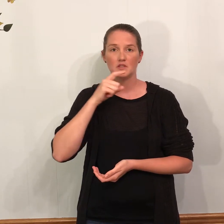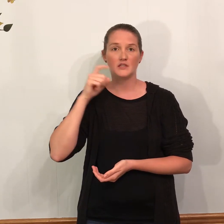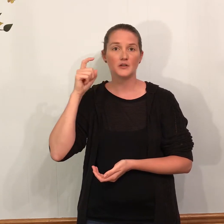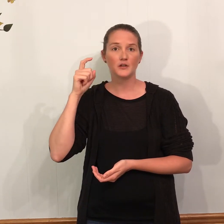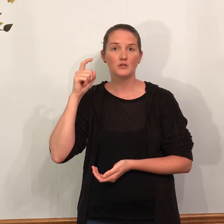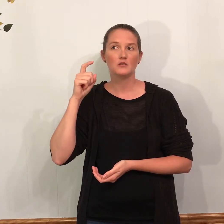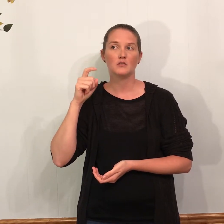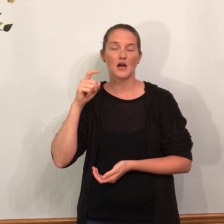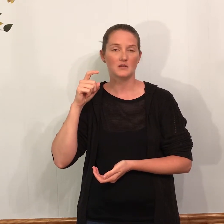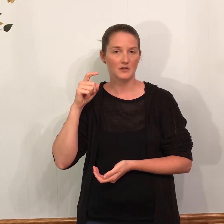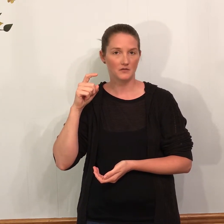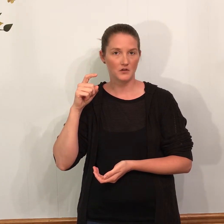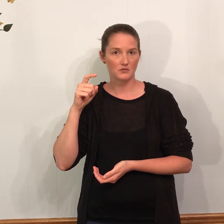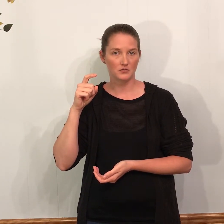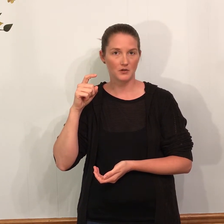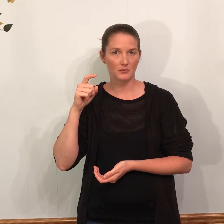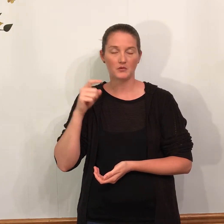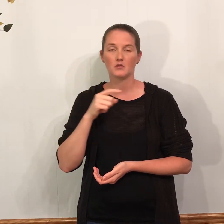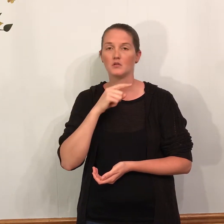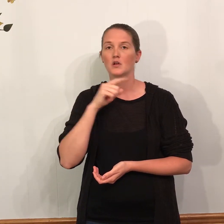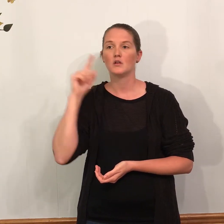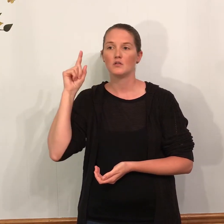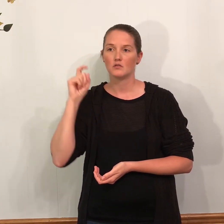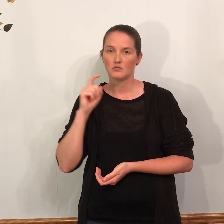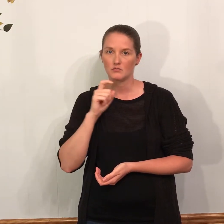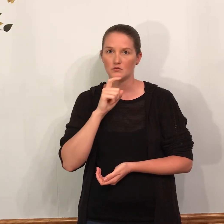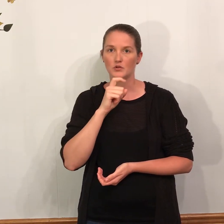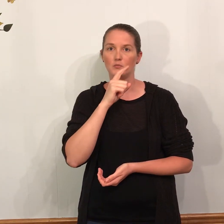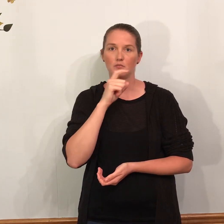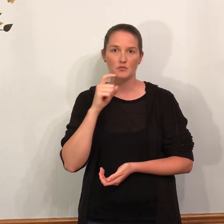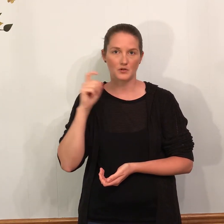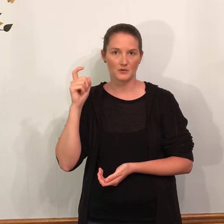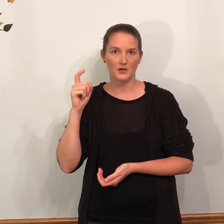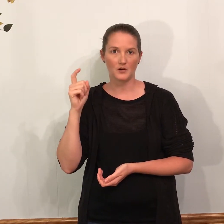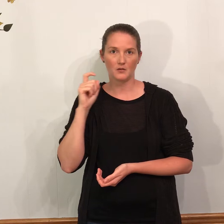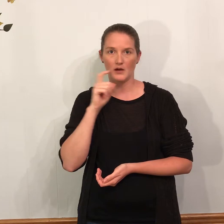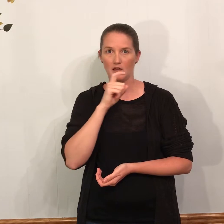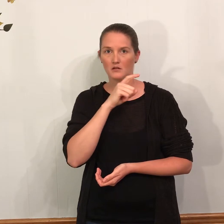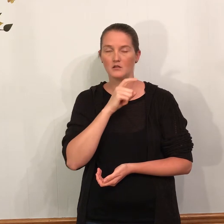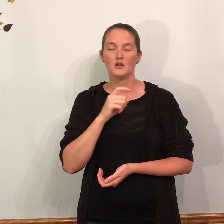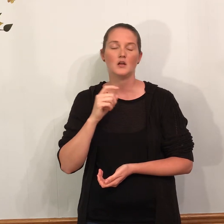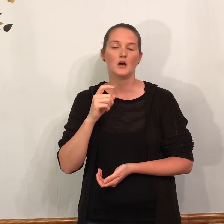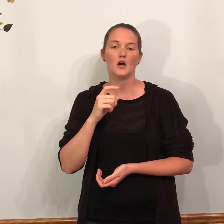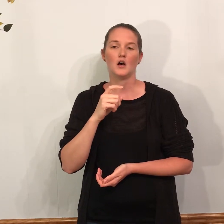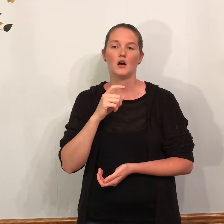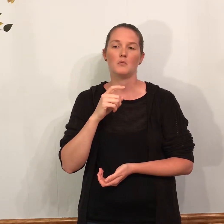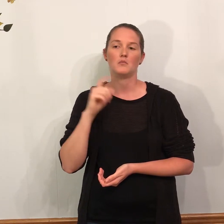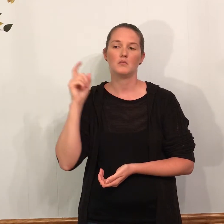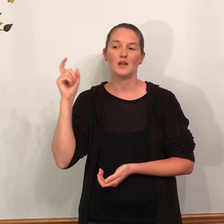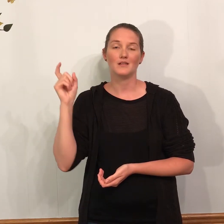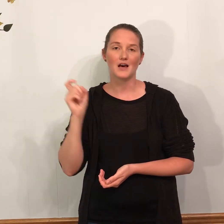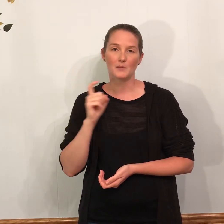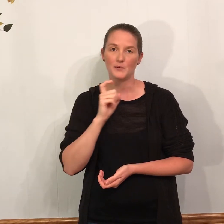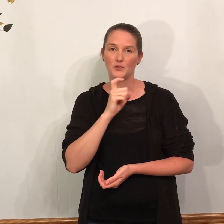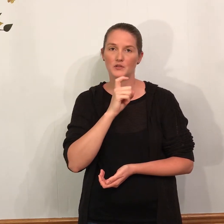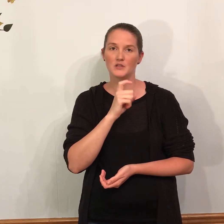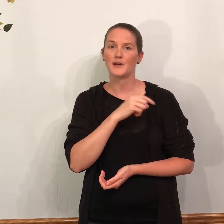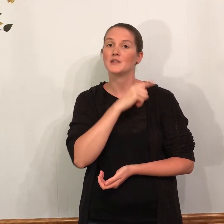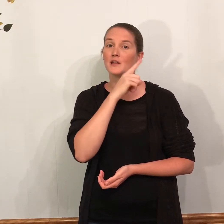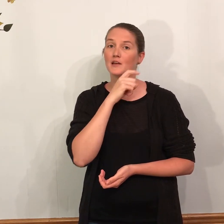Cereal. Cereal. Not to be confused with shrimp. Shrimp. Shrimp can go either way. Um a lot of people do it this way so they